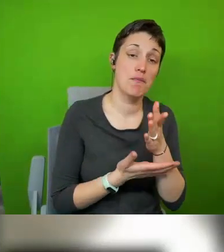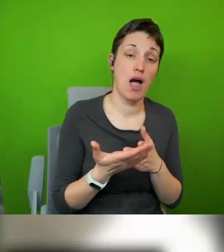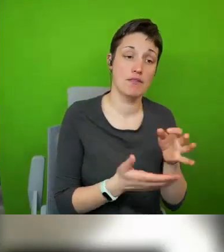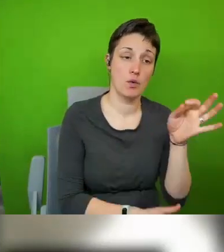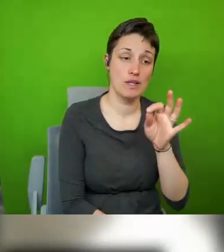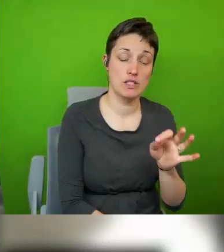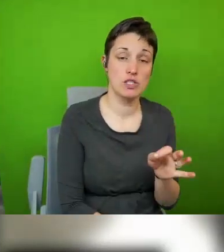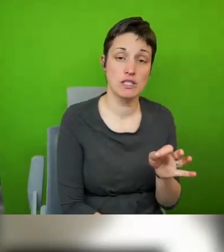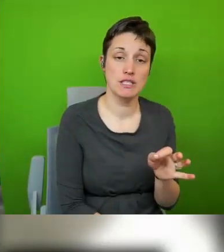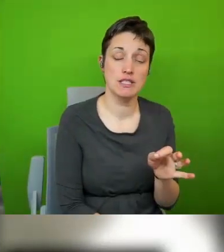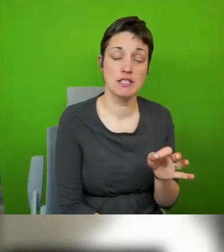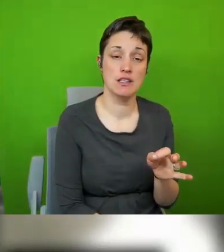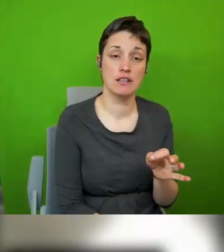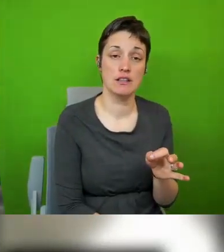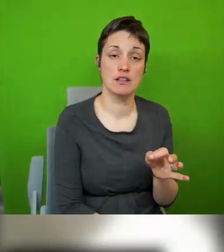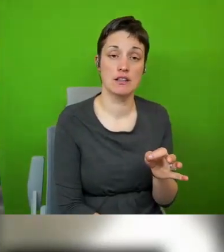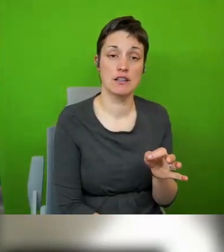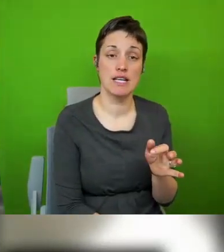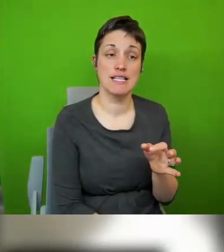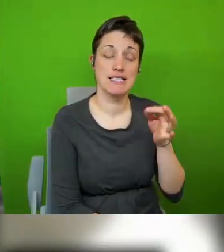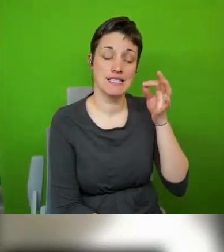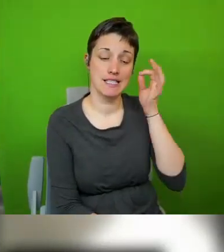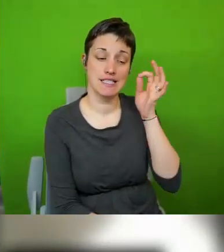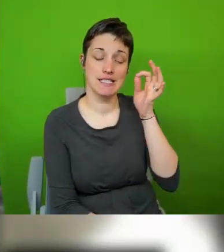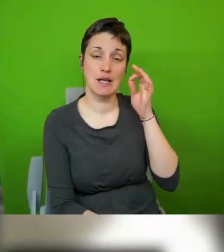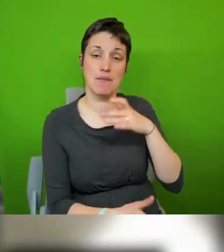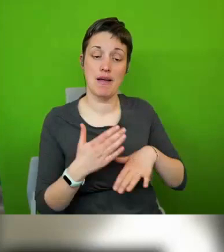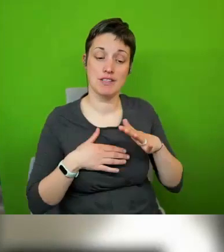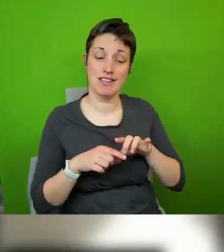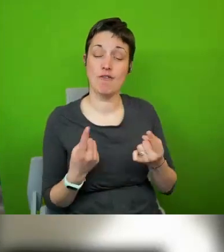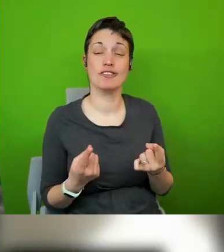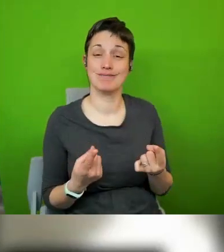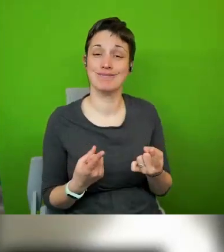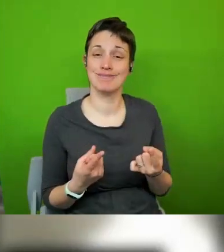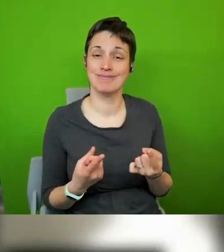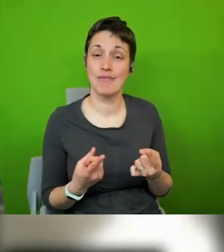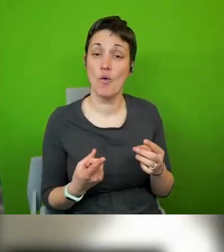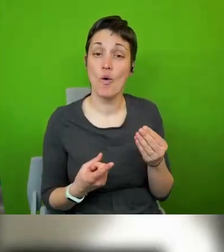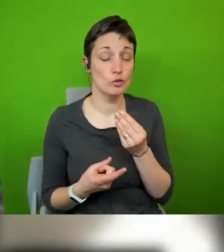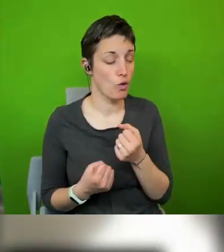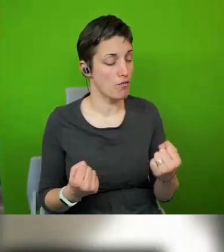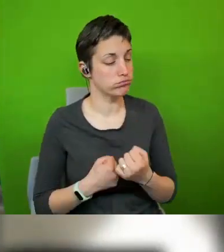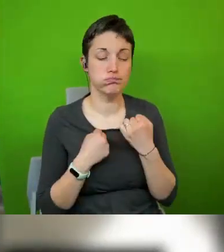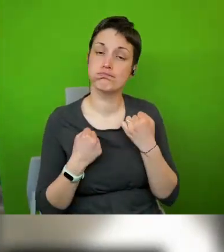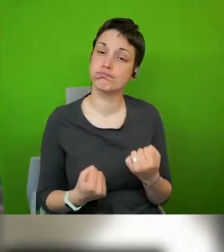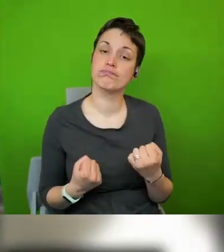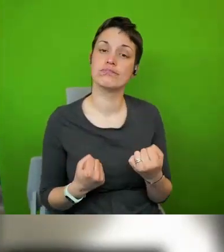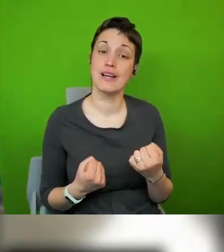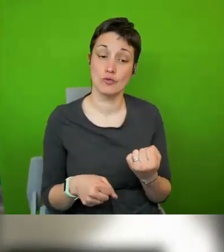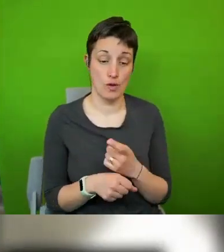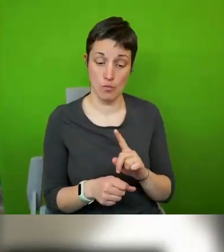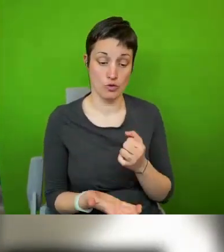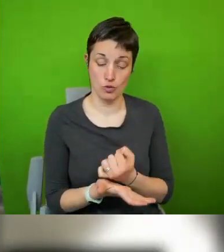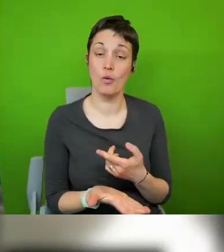highlight that in my talk cities play very differently yeah some are very robust in doing what they do